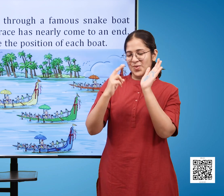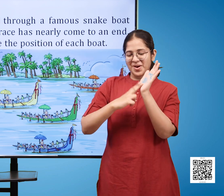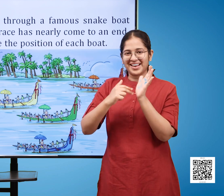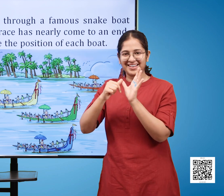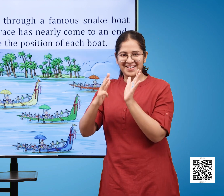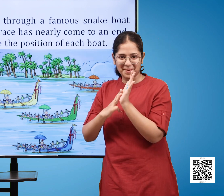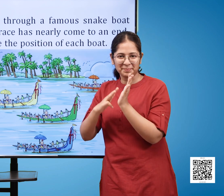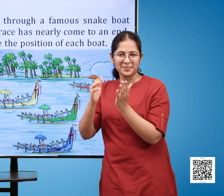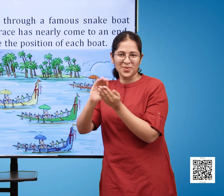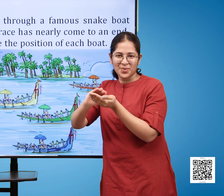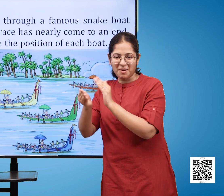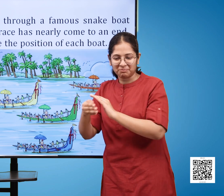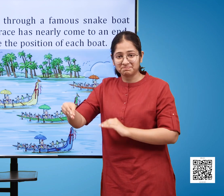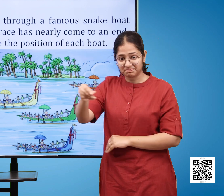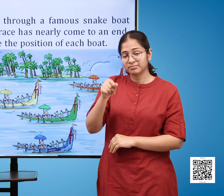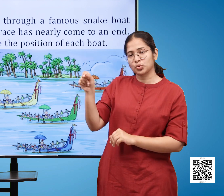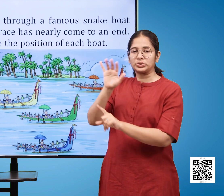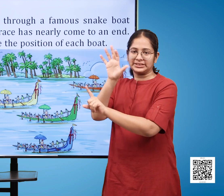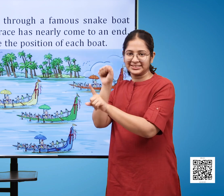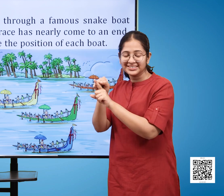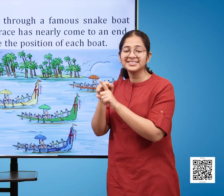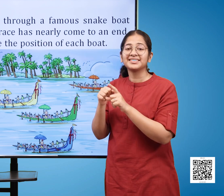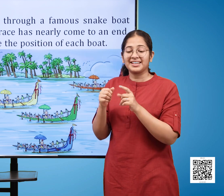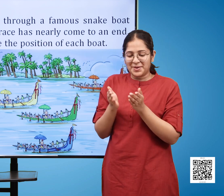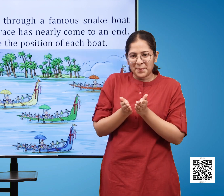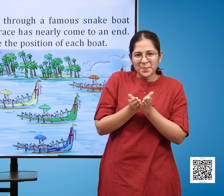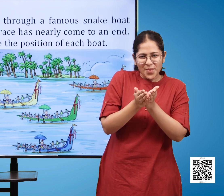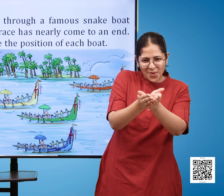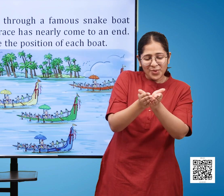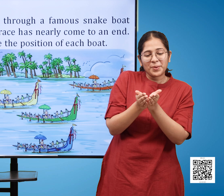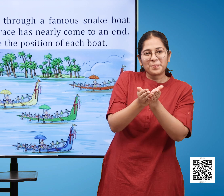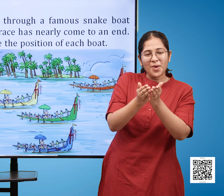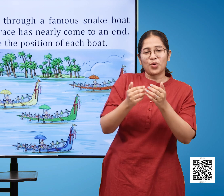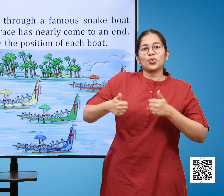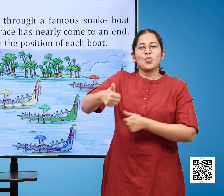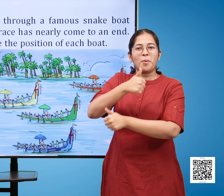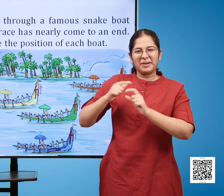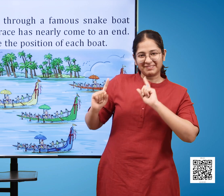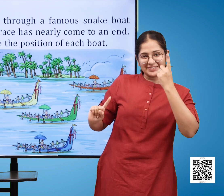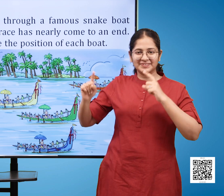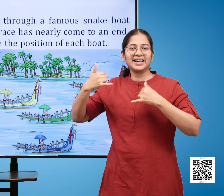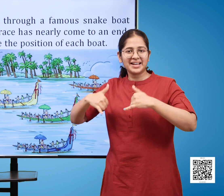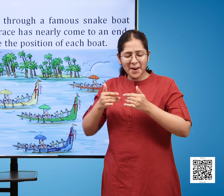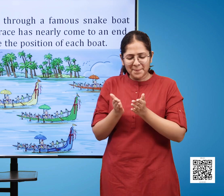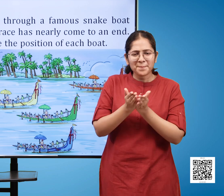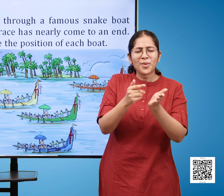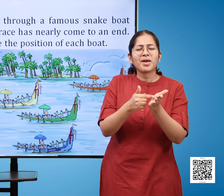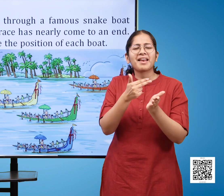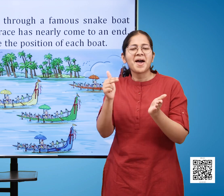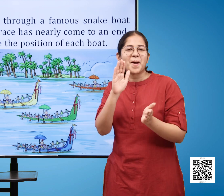The race has nearly come to an end Look at the picture and observe the position of each boat Here